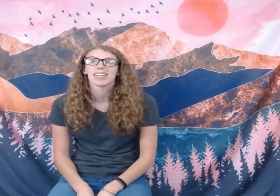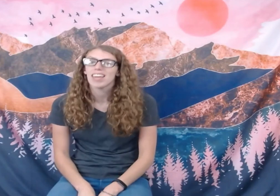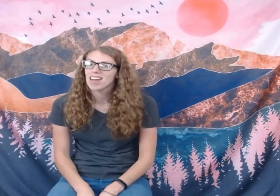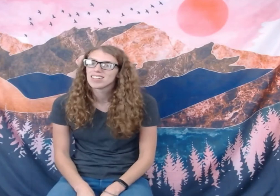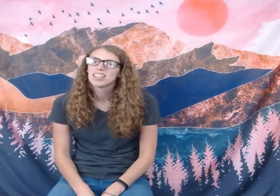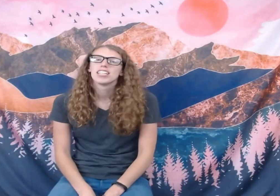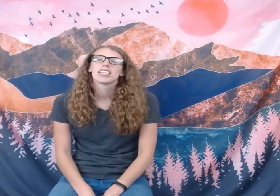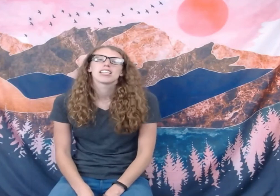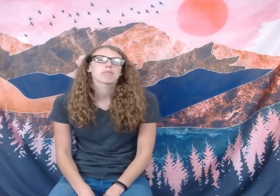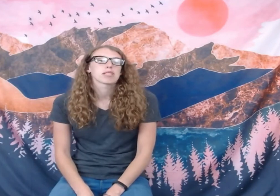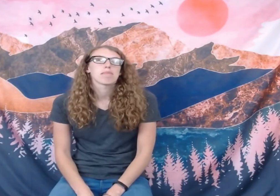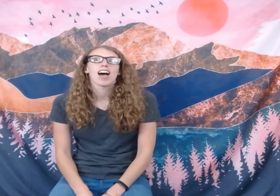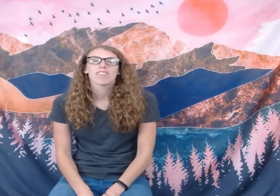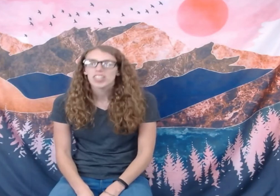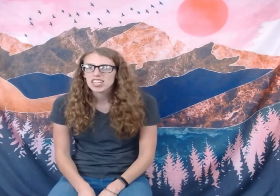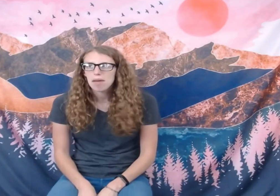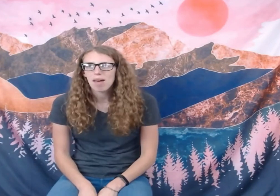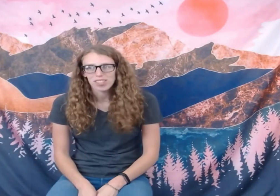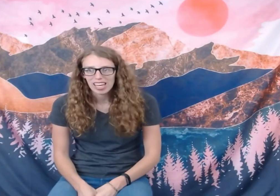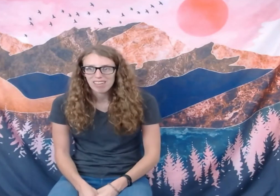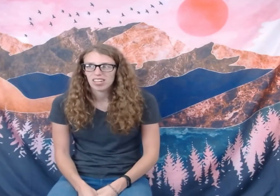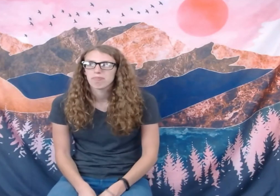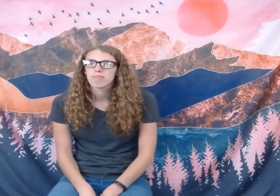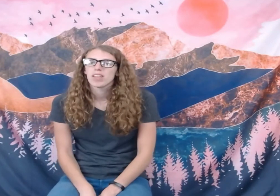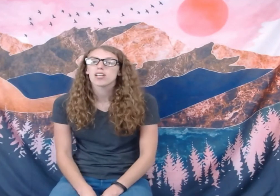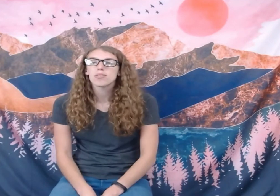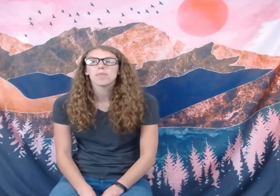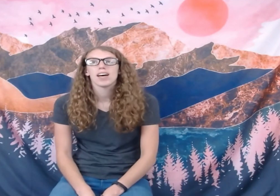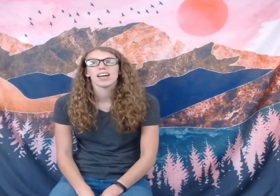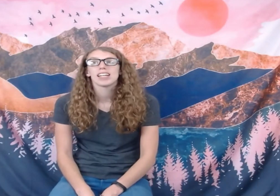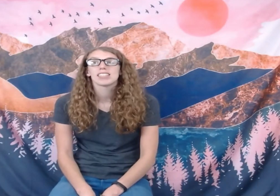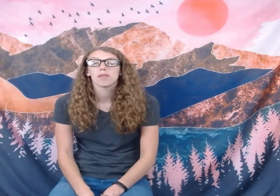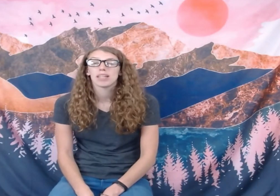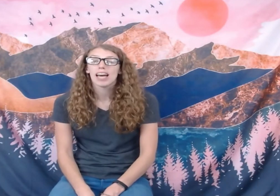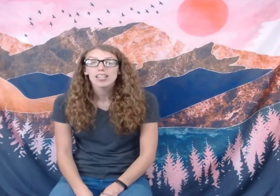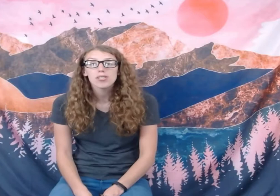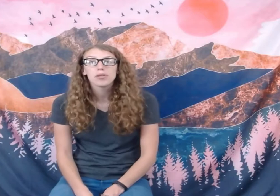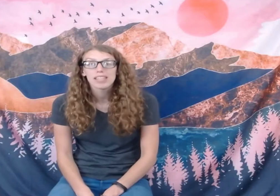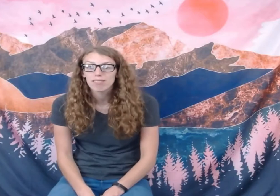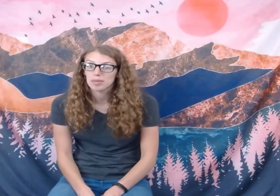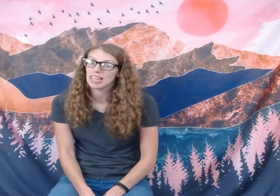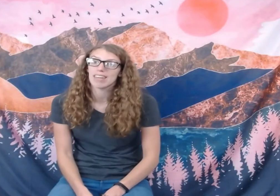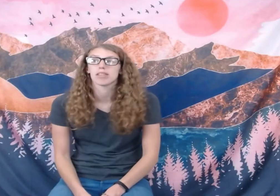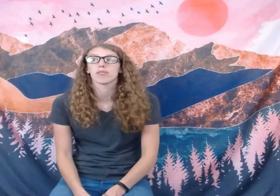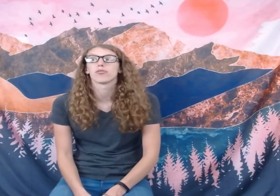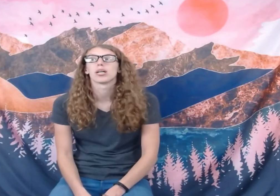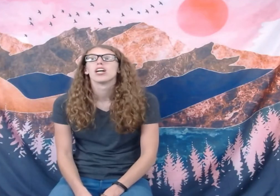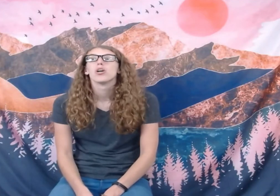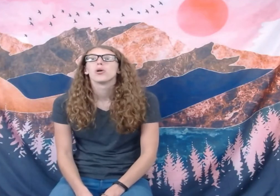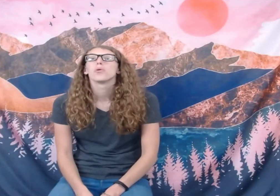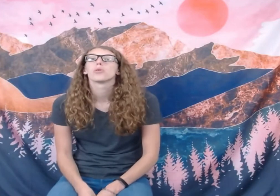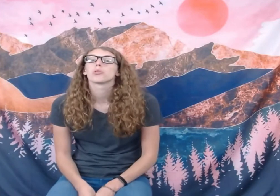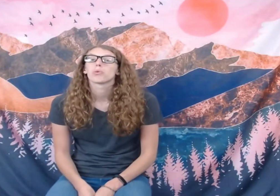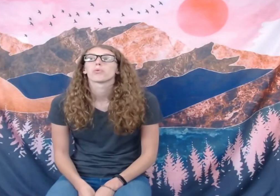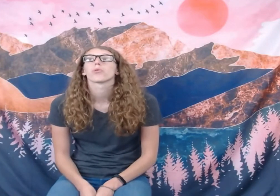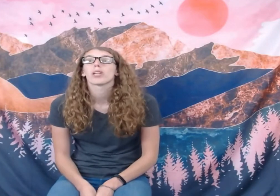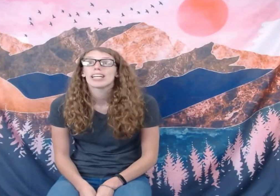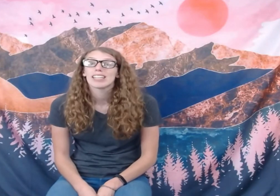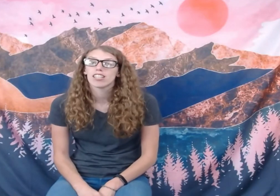And again, this was my first time ever caving. I was also behind somebody else who had never been caving before, who was really